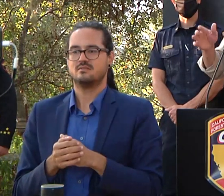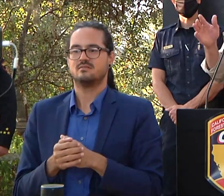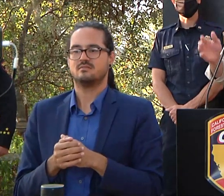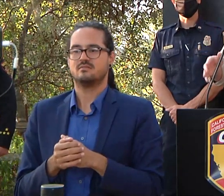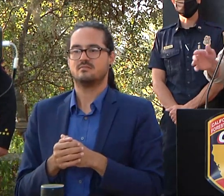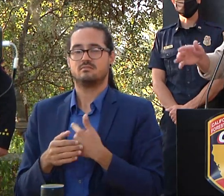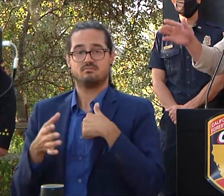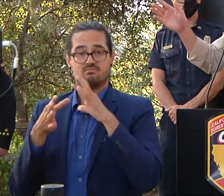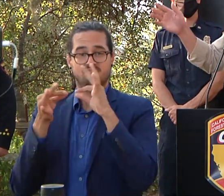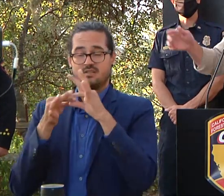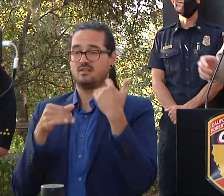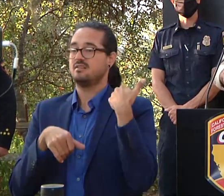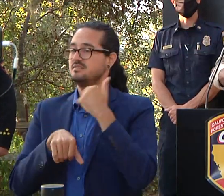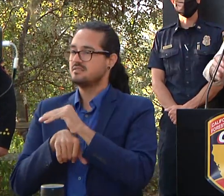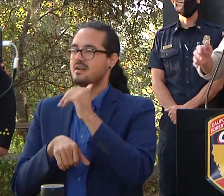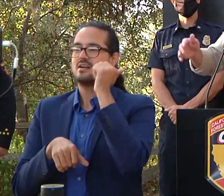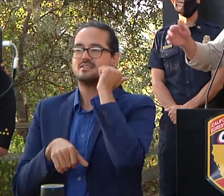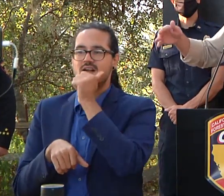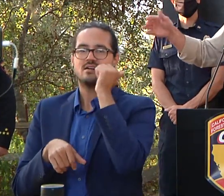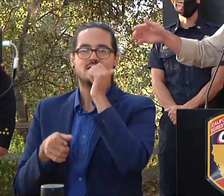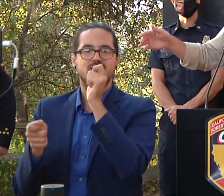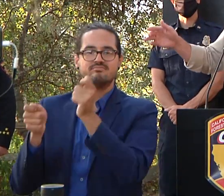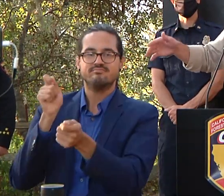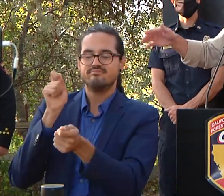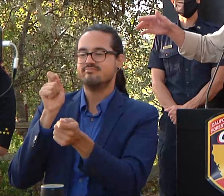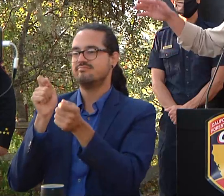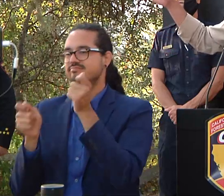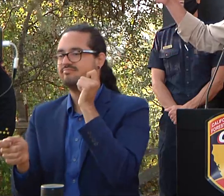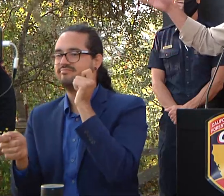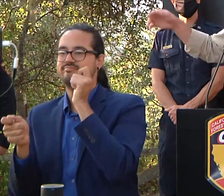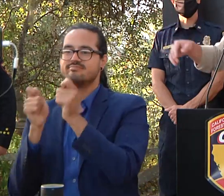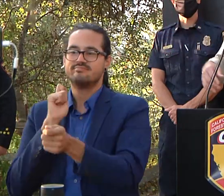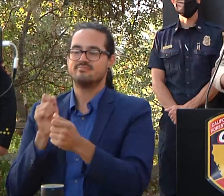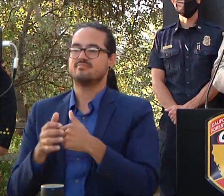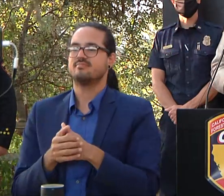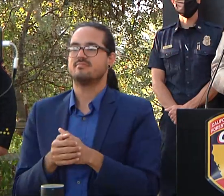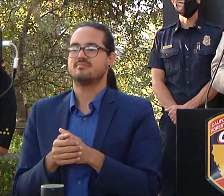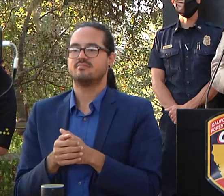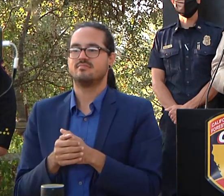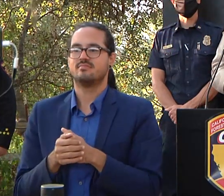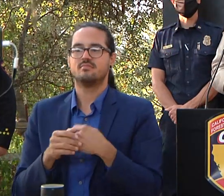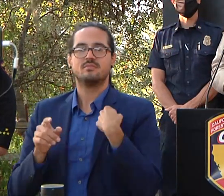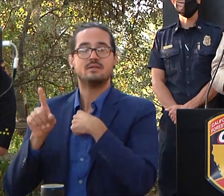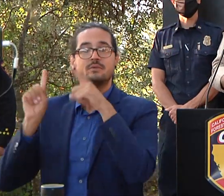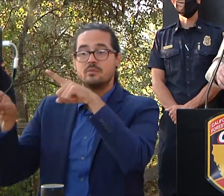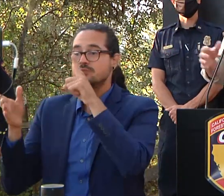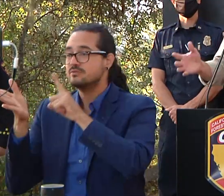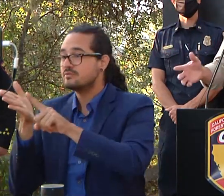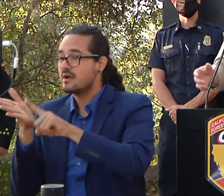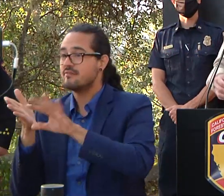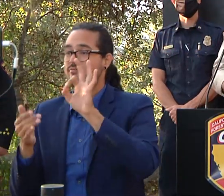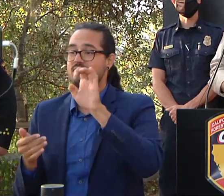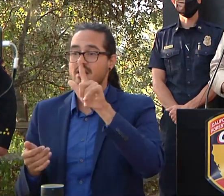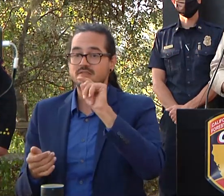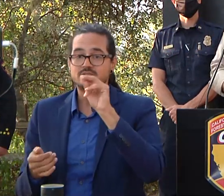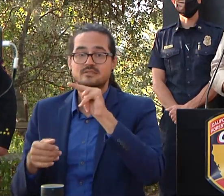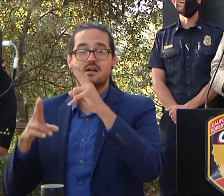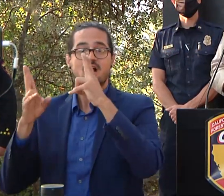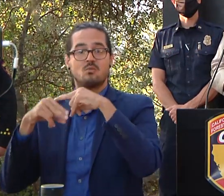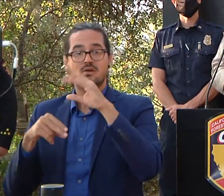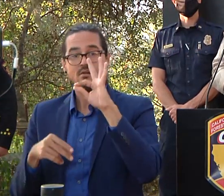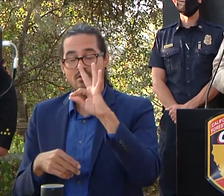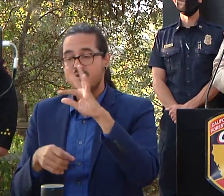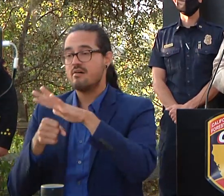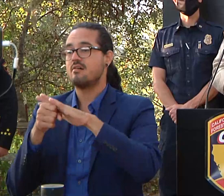day to day to day really as we go towards uh felton and up highway nine but there'll be continued good news on that front